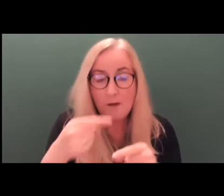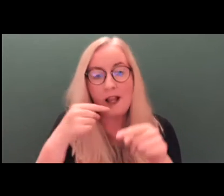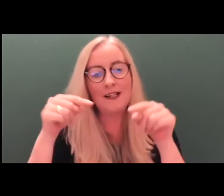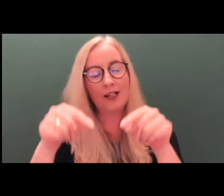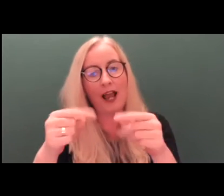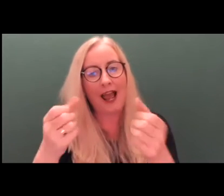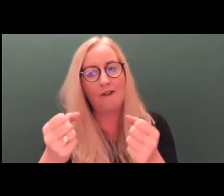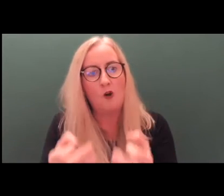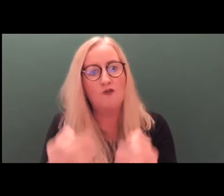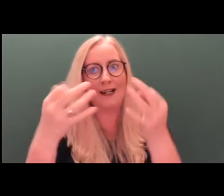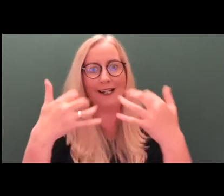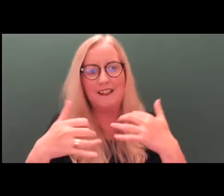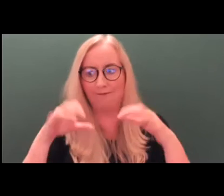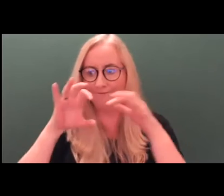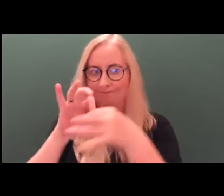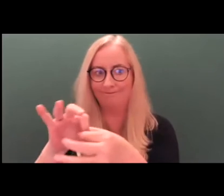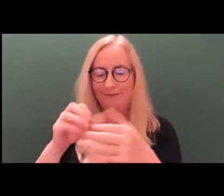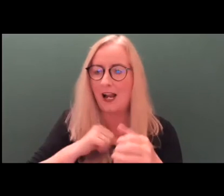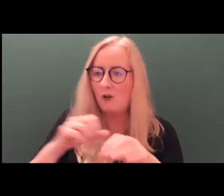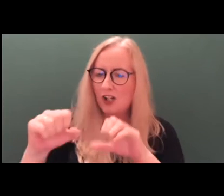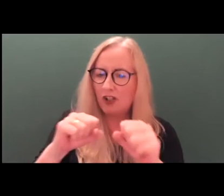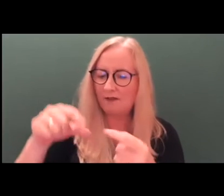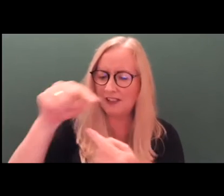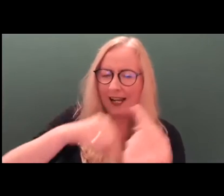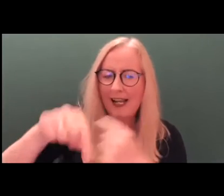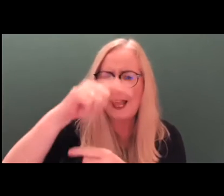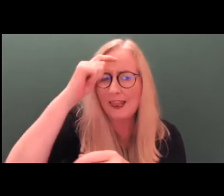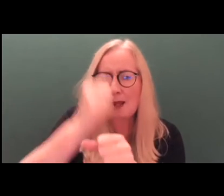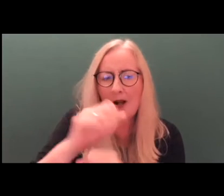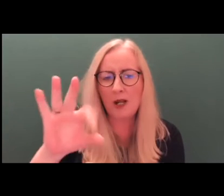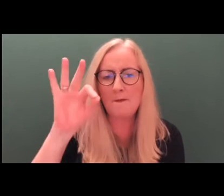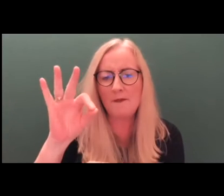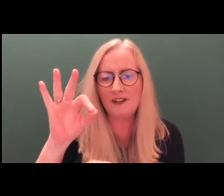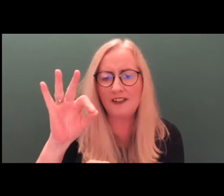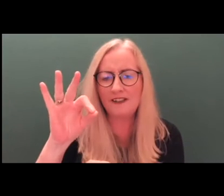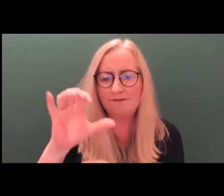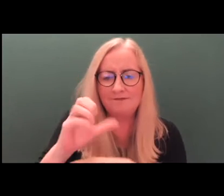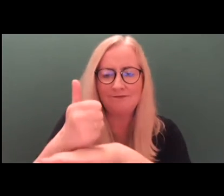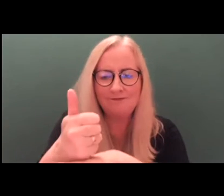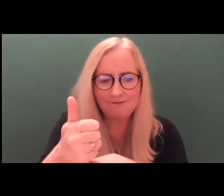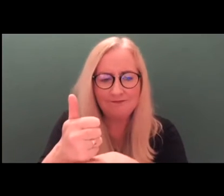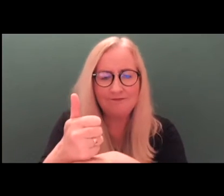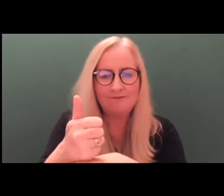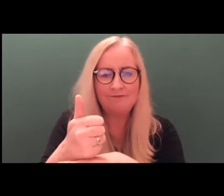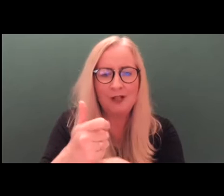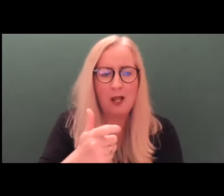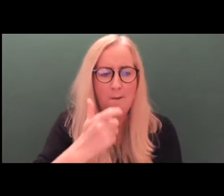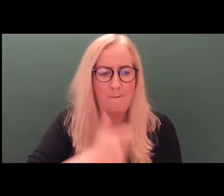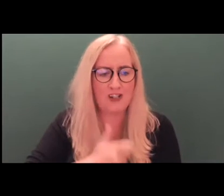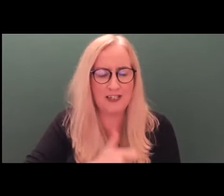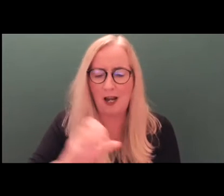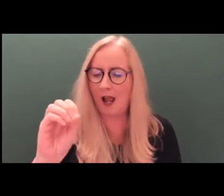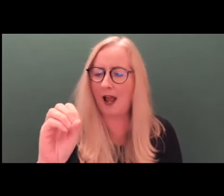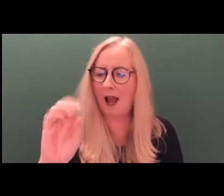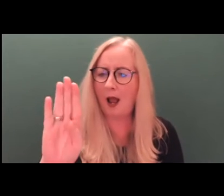in our service now when many countries are considering the option of abolishing their old guardianship system and replacing it